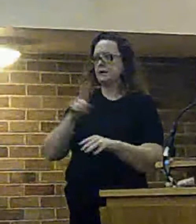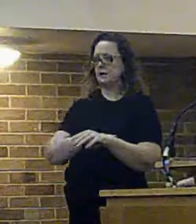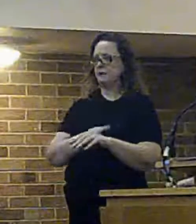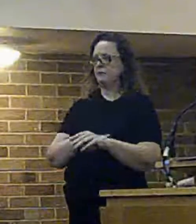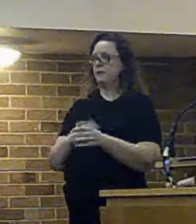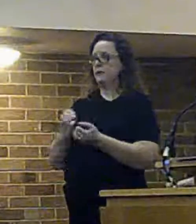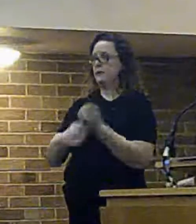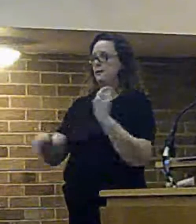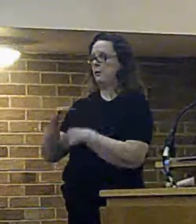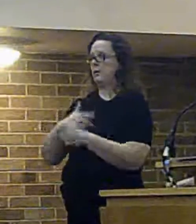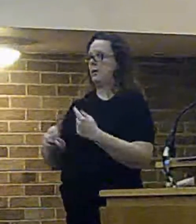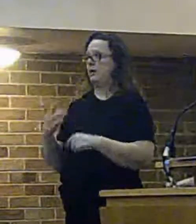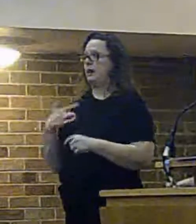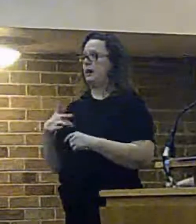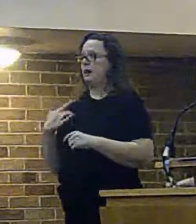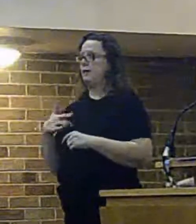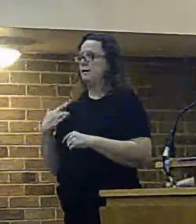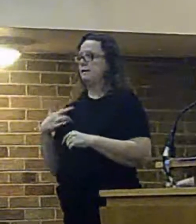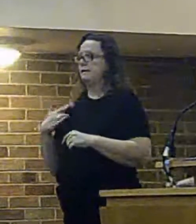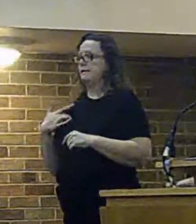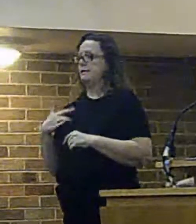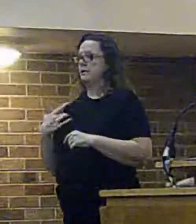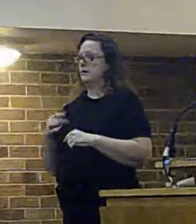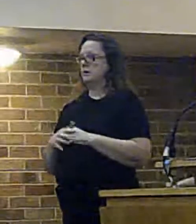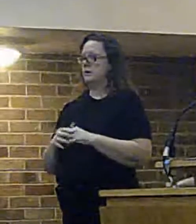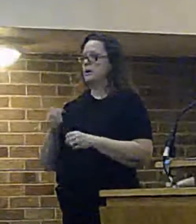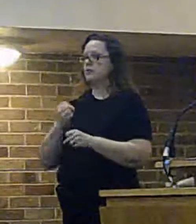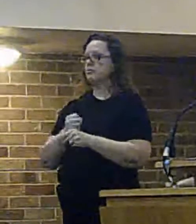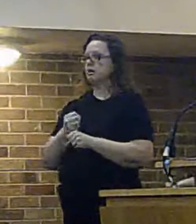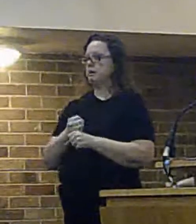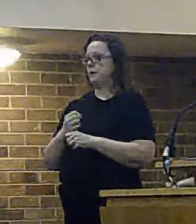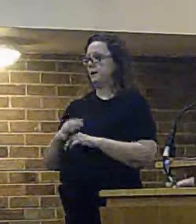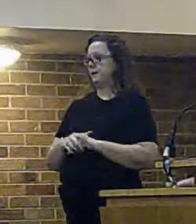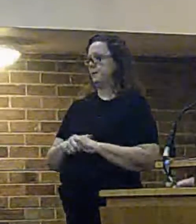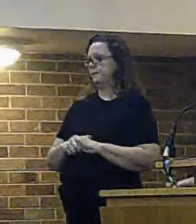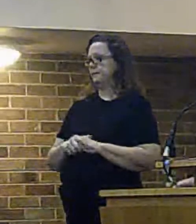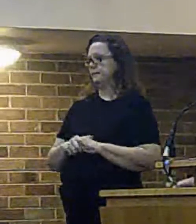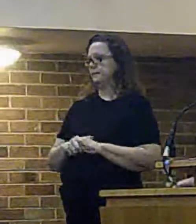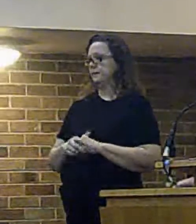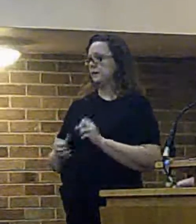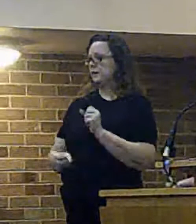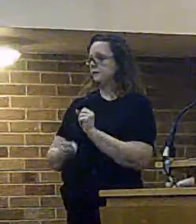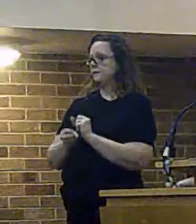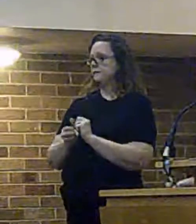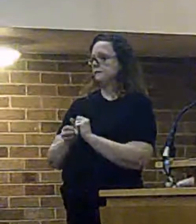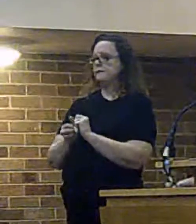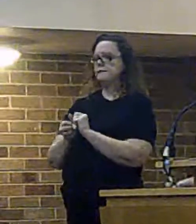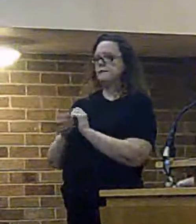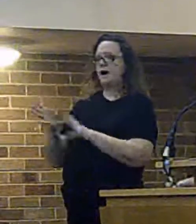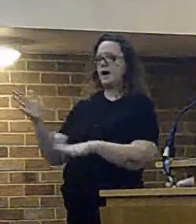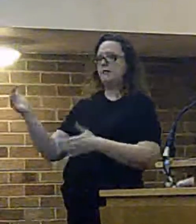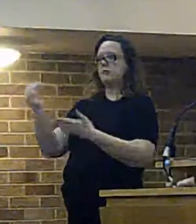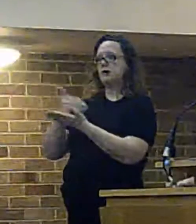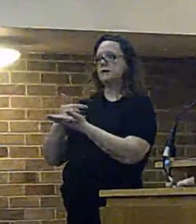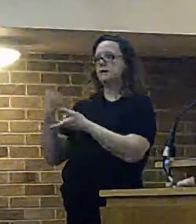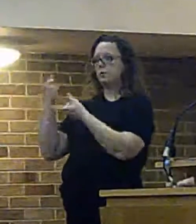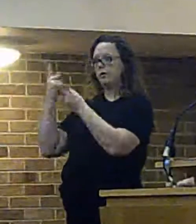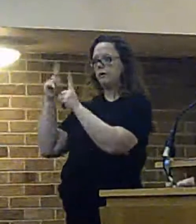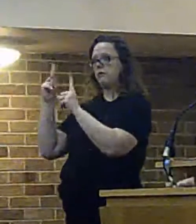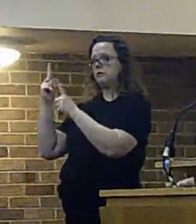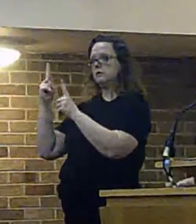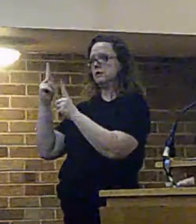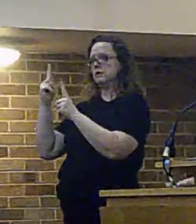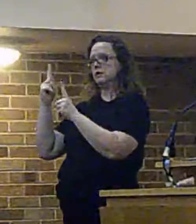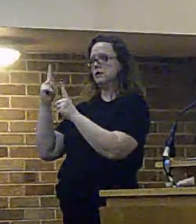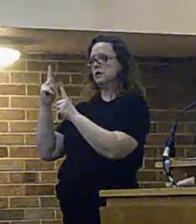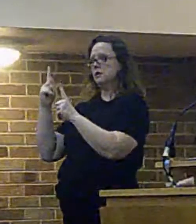that but that said the fire and rescue authority are not the authority that is required to consider that that